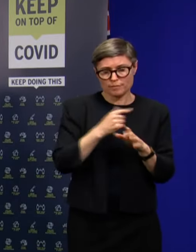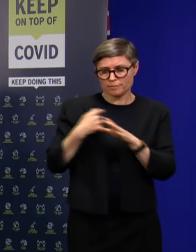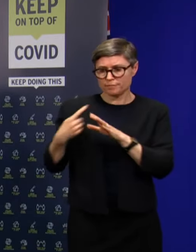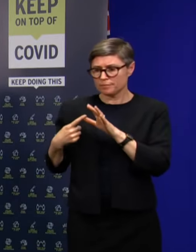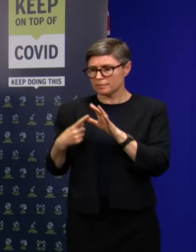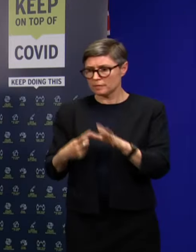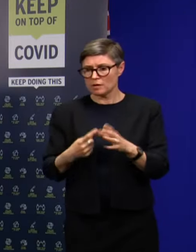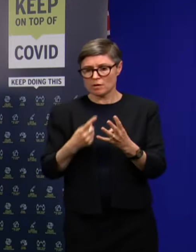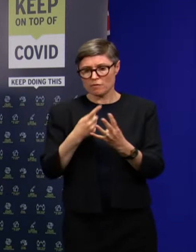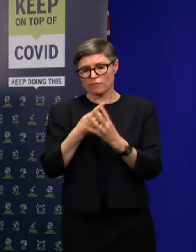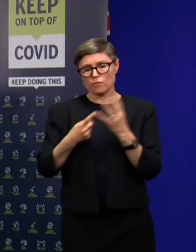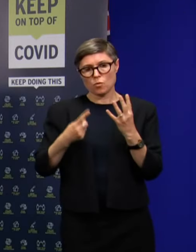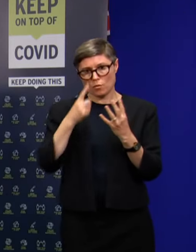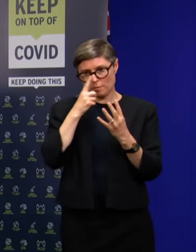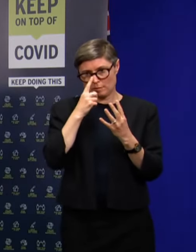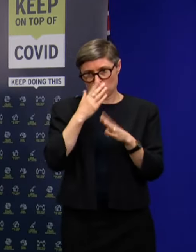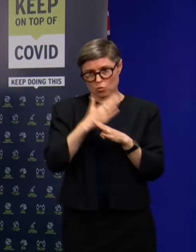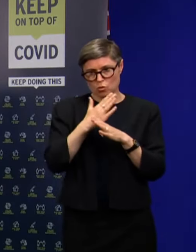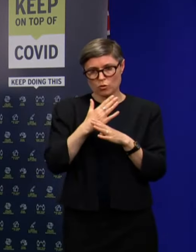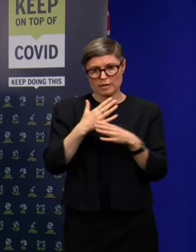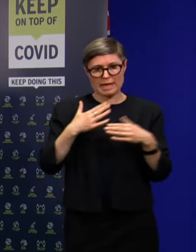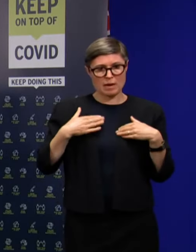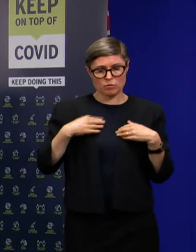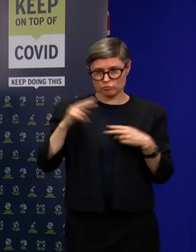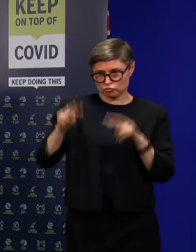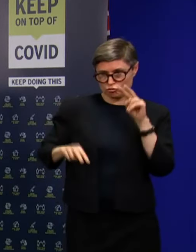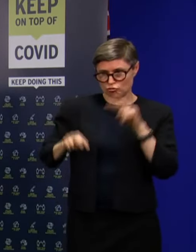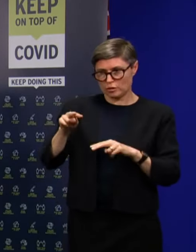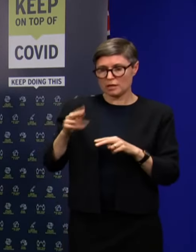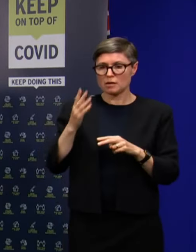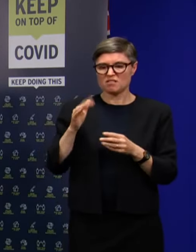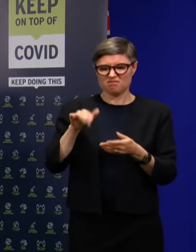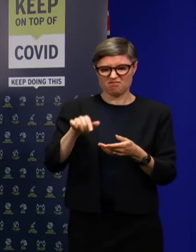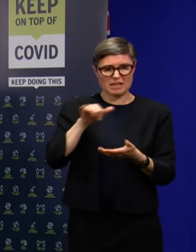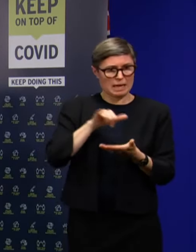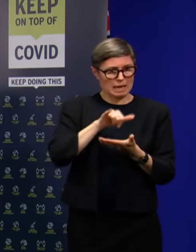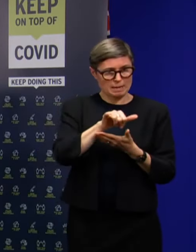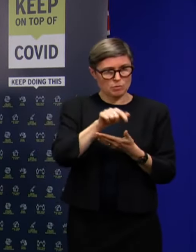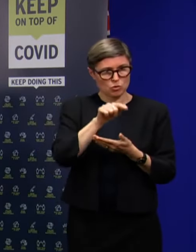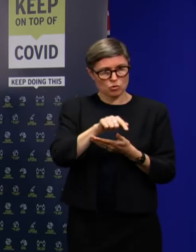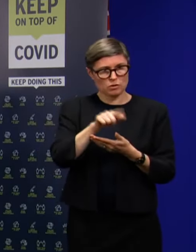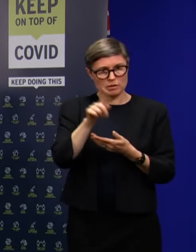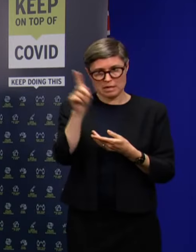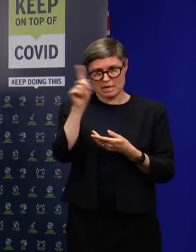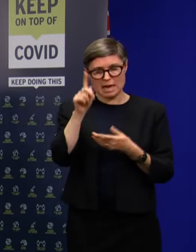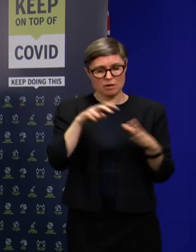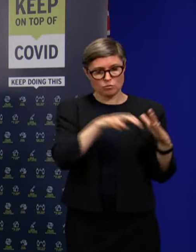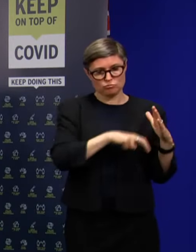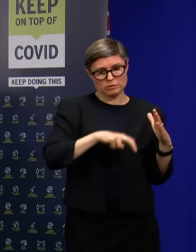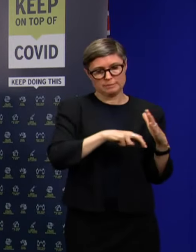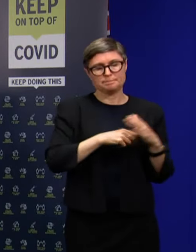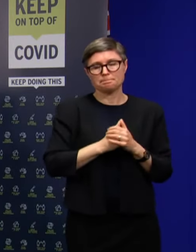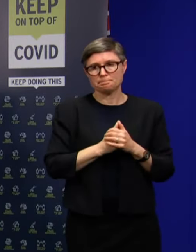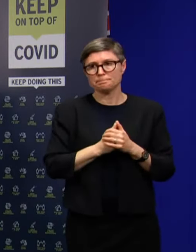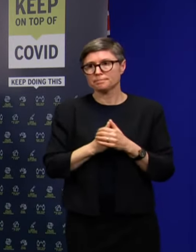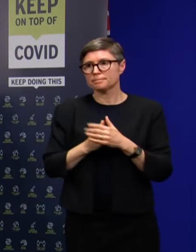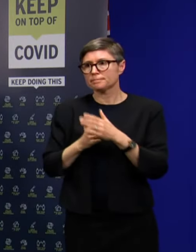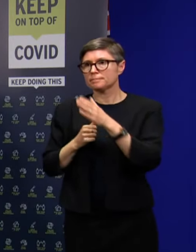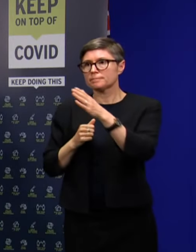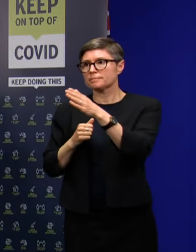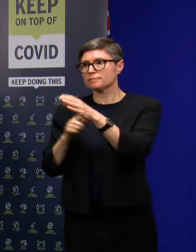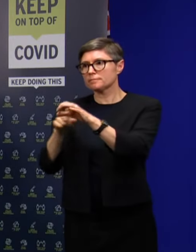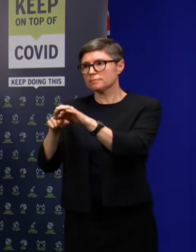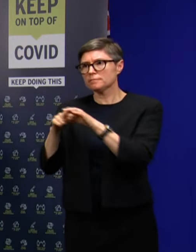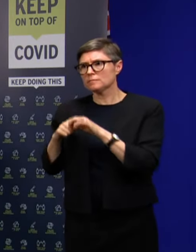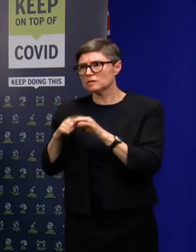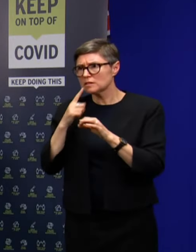screeners who were involved in the operation at the border who are currently in quarantine. And that list of